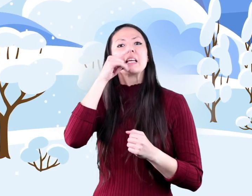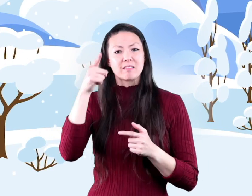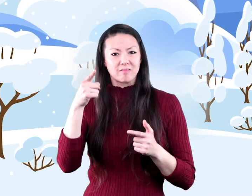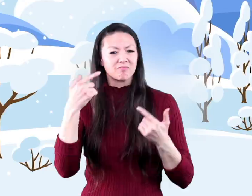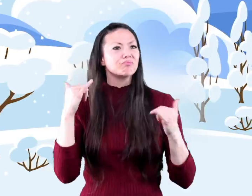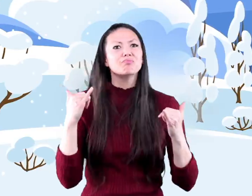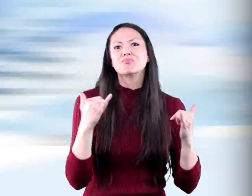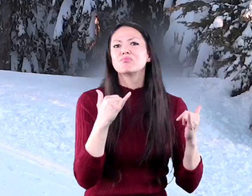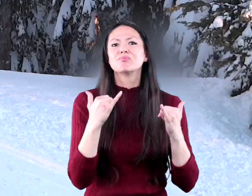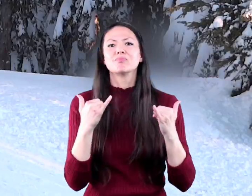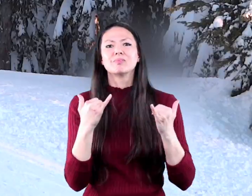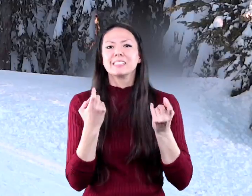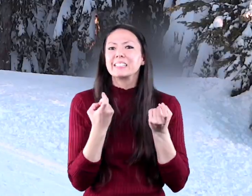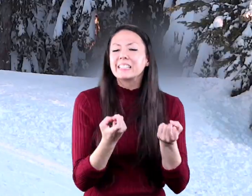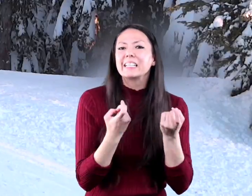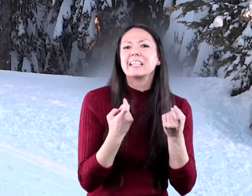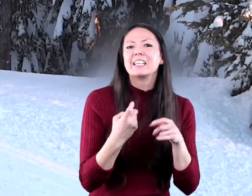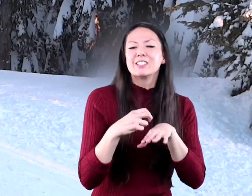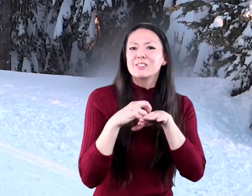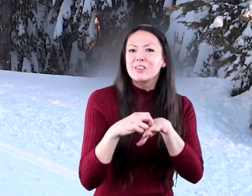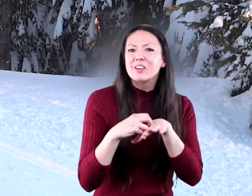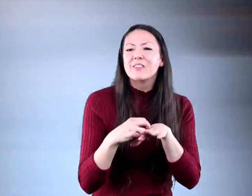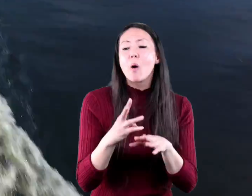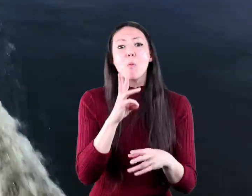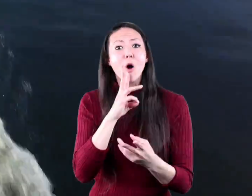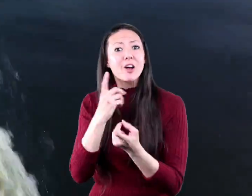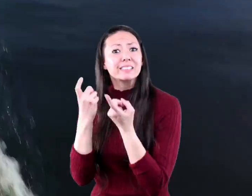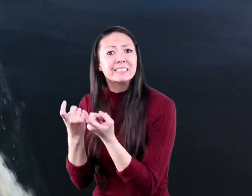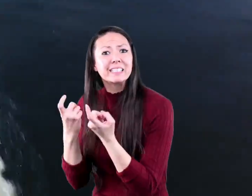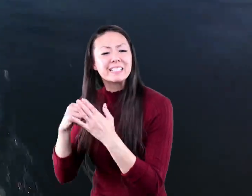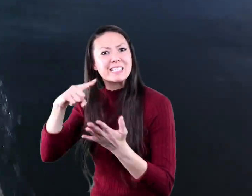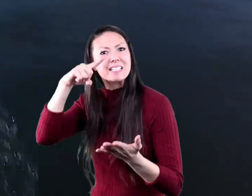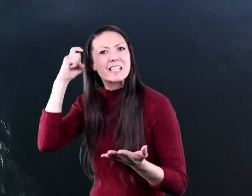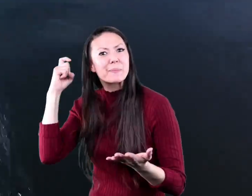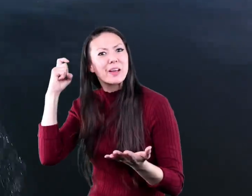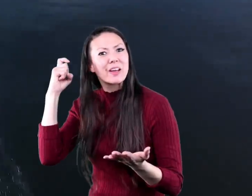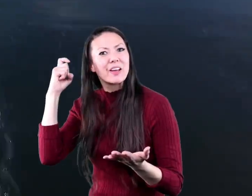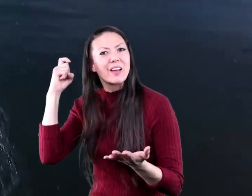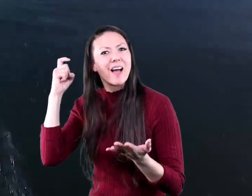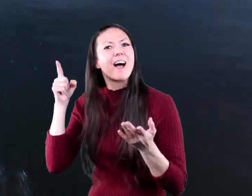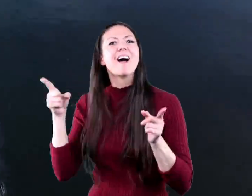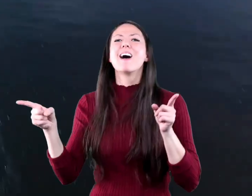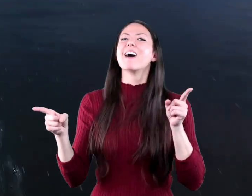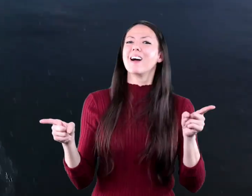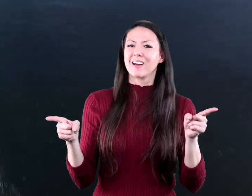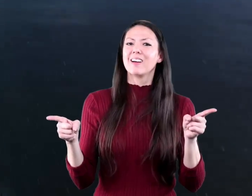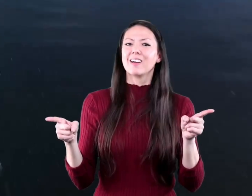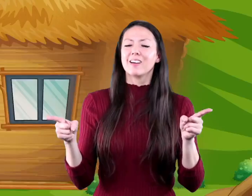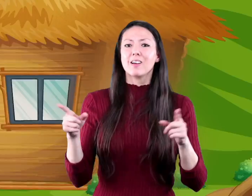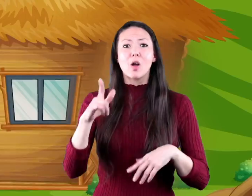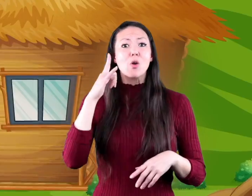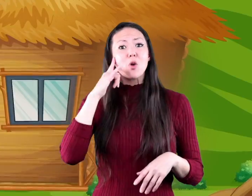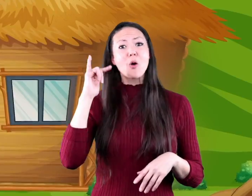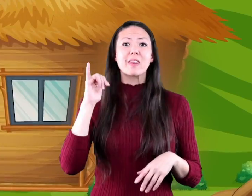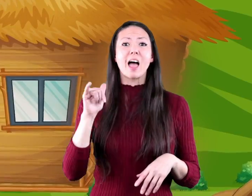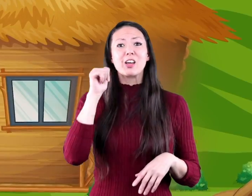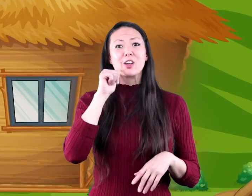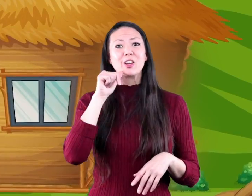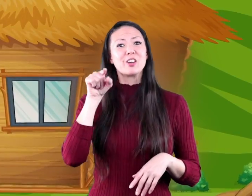climates can snow ski in the winter and water ski in the summer if goldilocks was looking for a